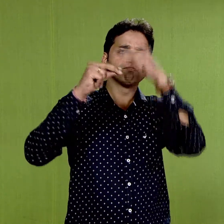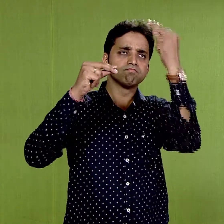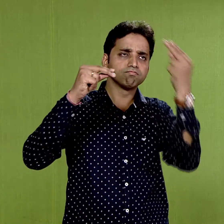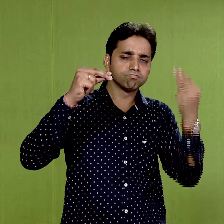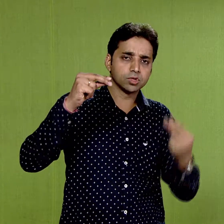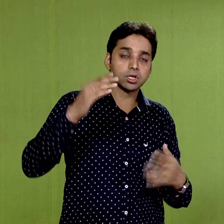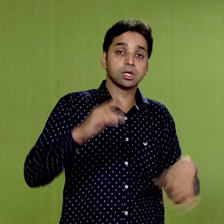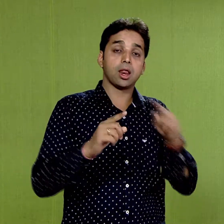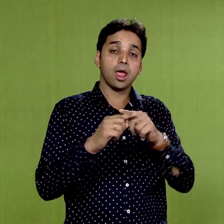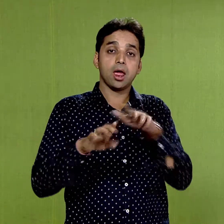theme,